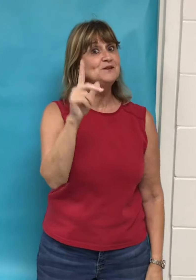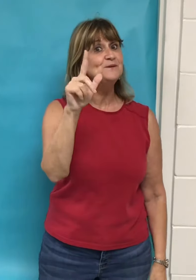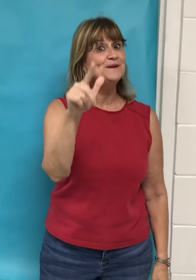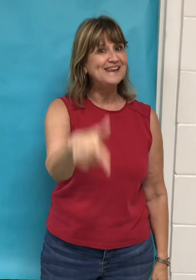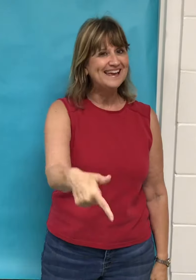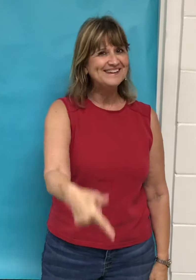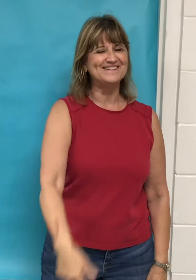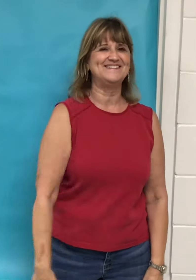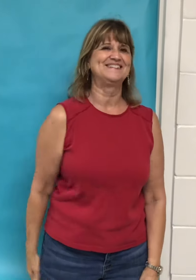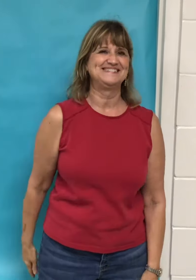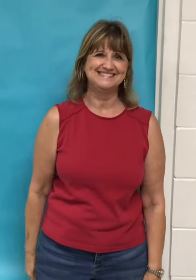you later.